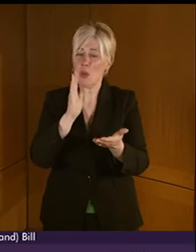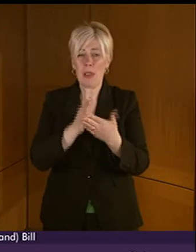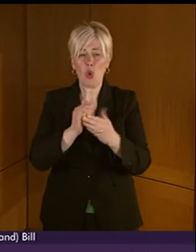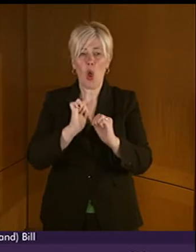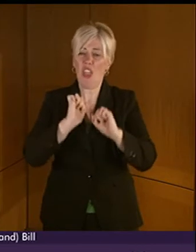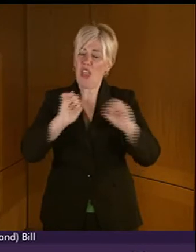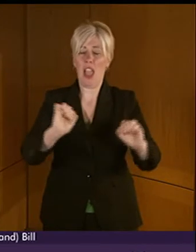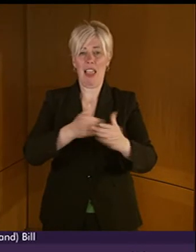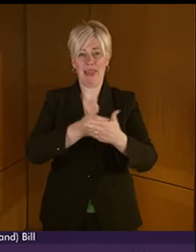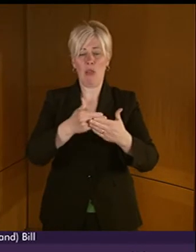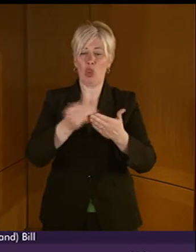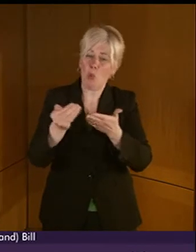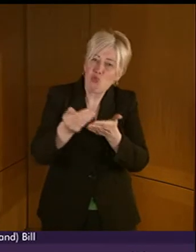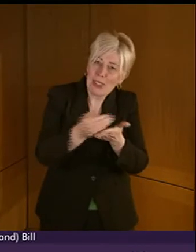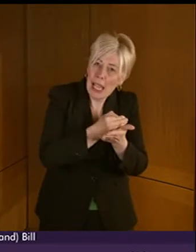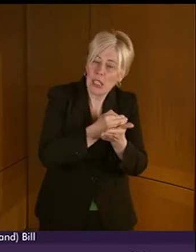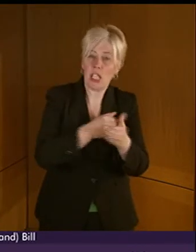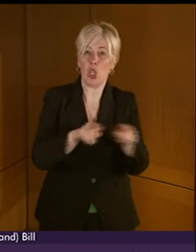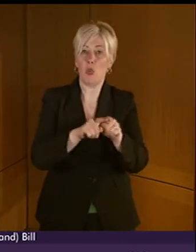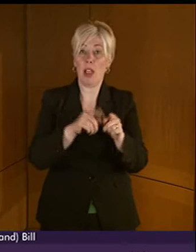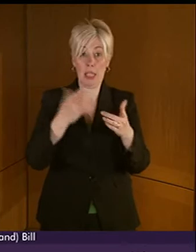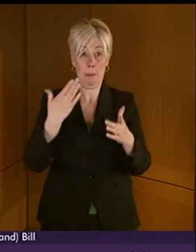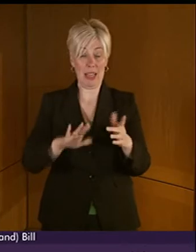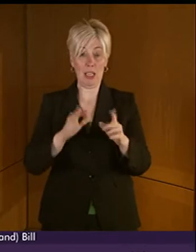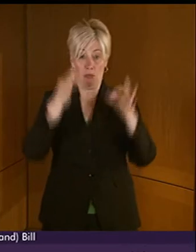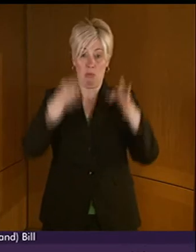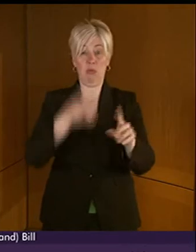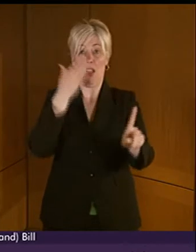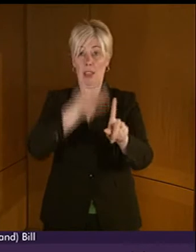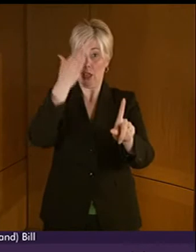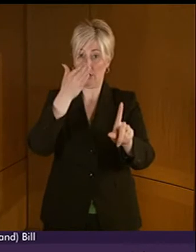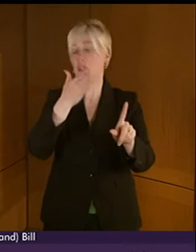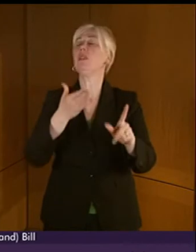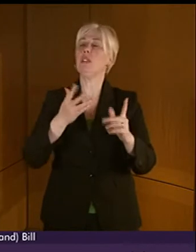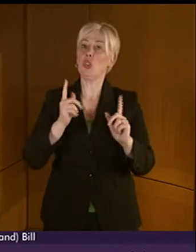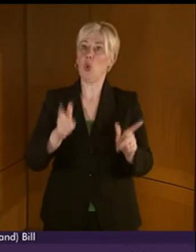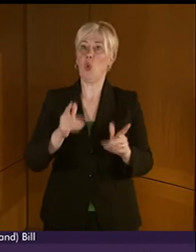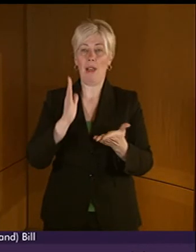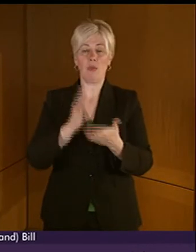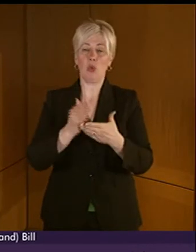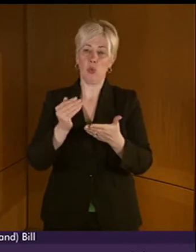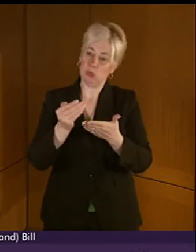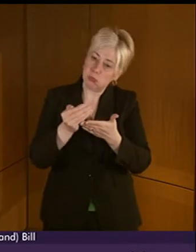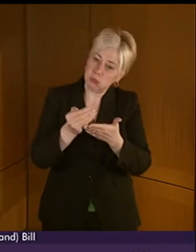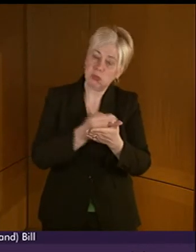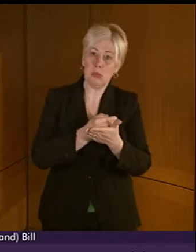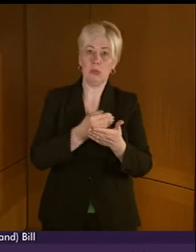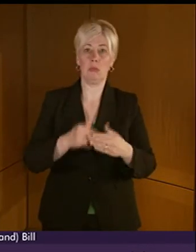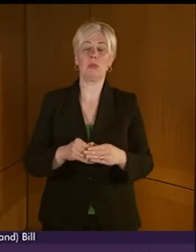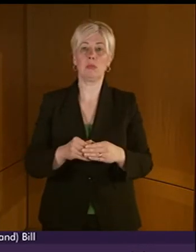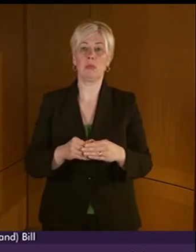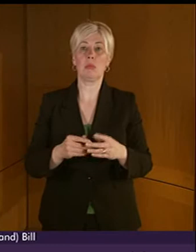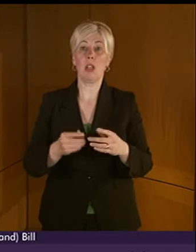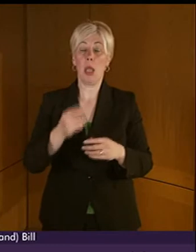and have the language officially recognised as a full and independent language as the UK did in March